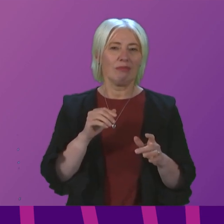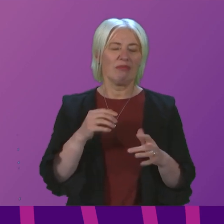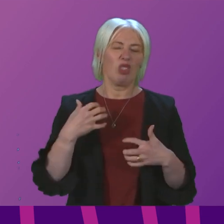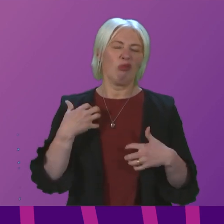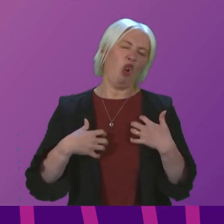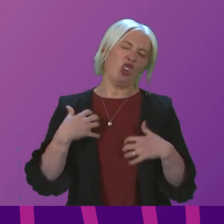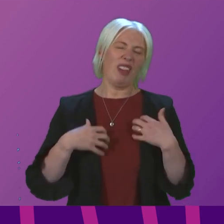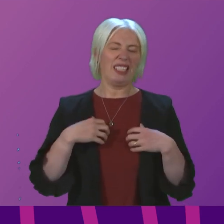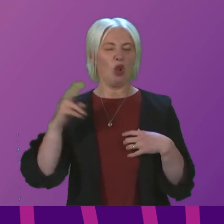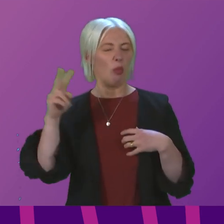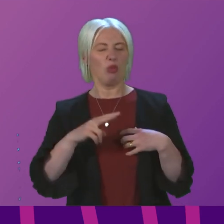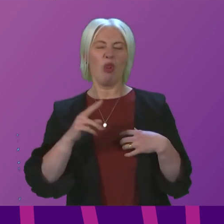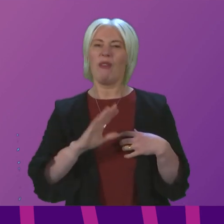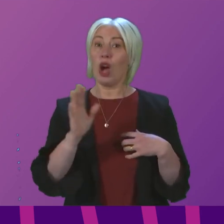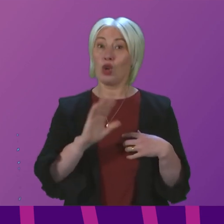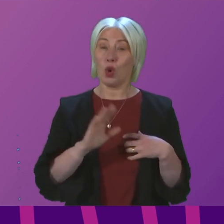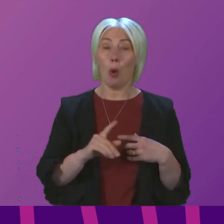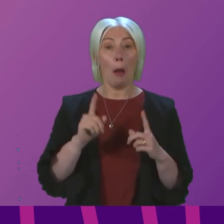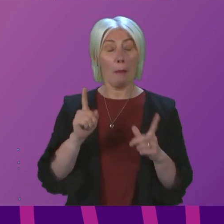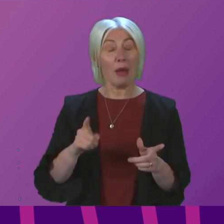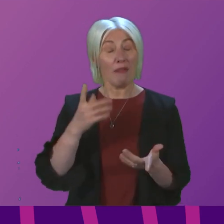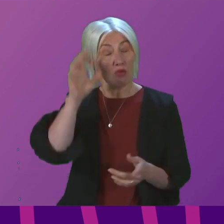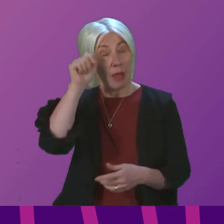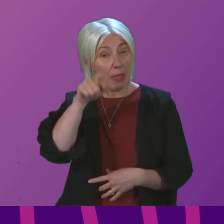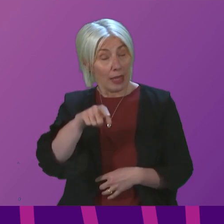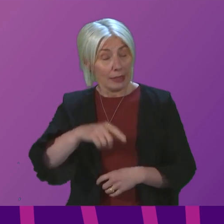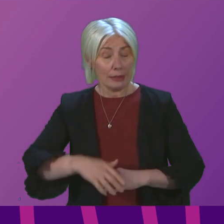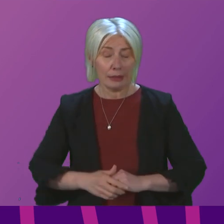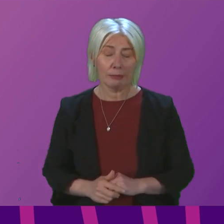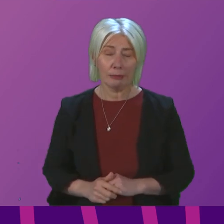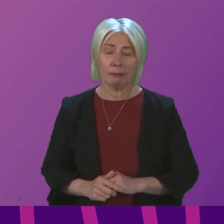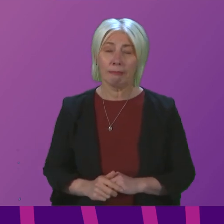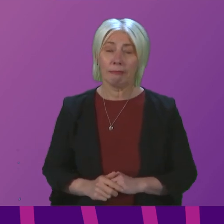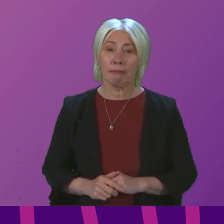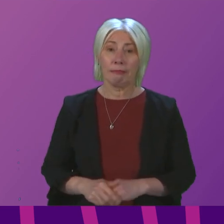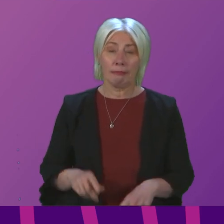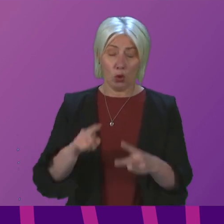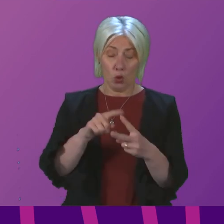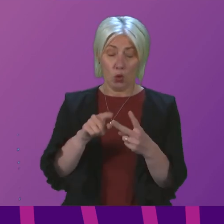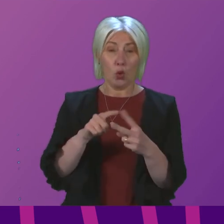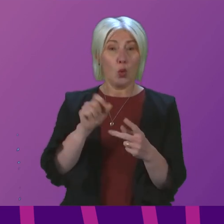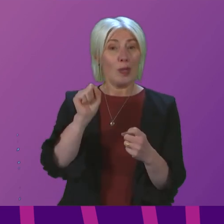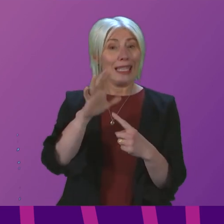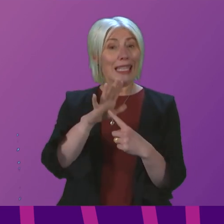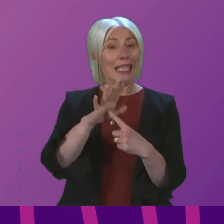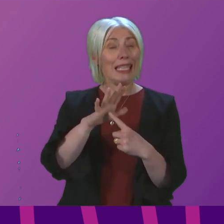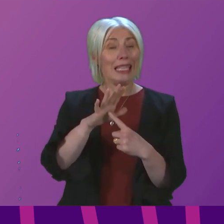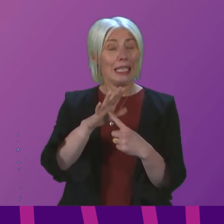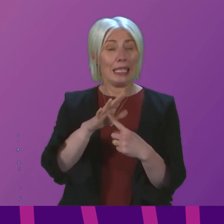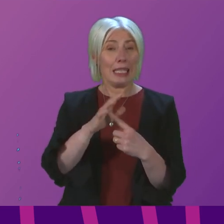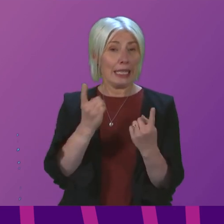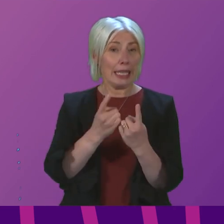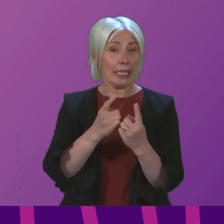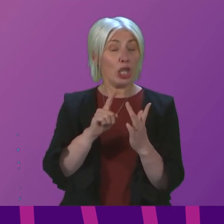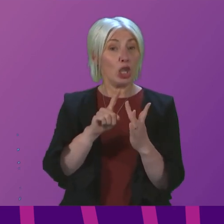on these matters, perhaps something that we should bear in mind. But let's look at the two key issues that I think he was